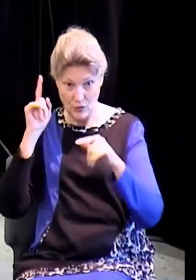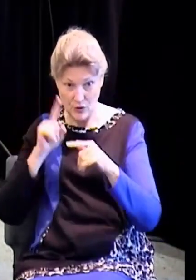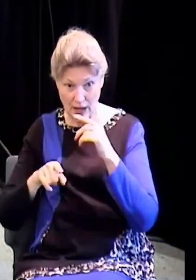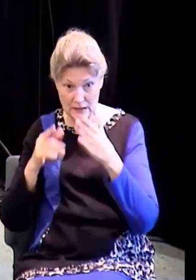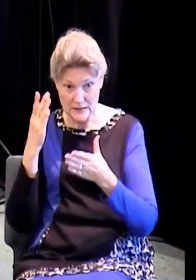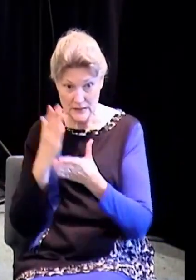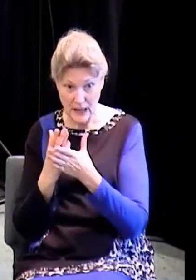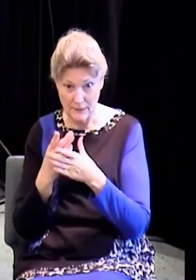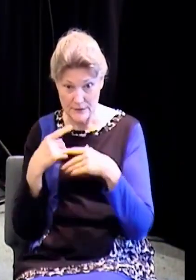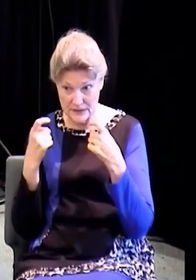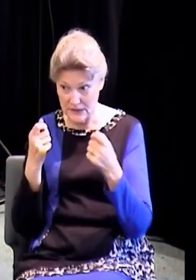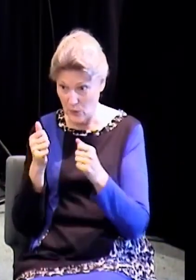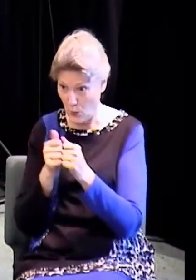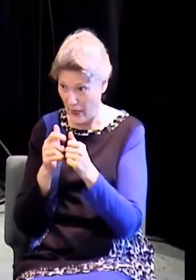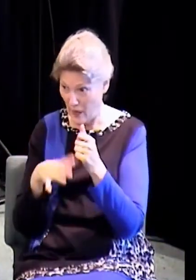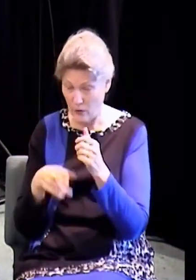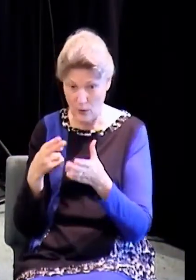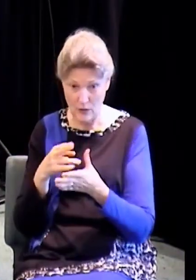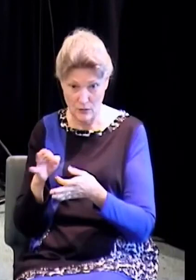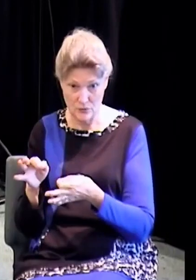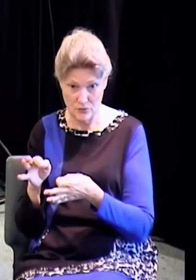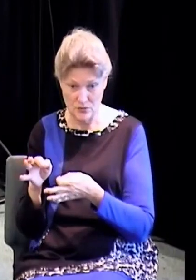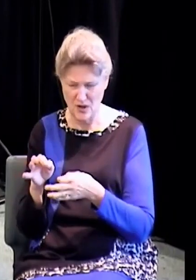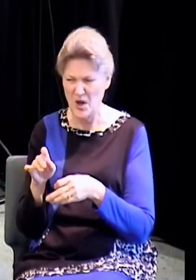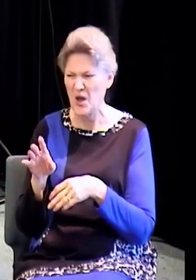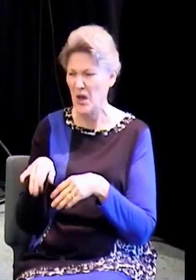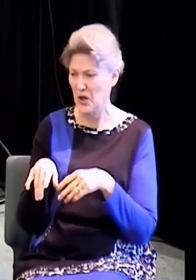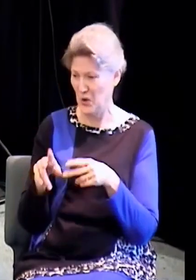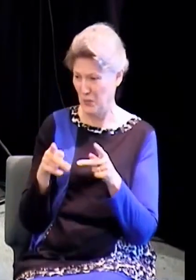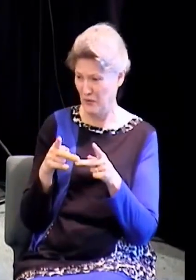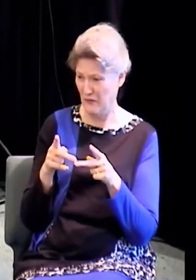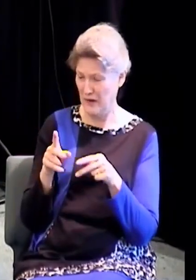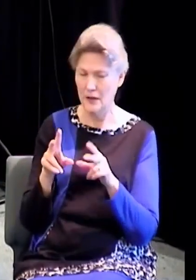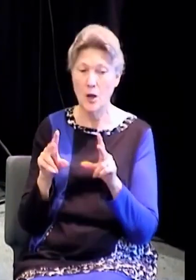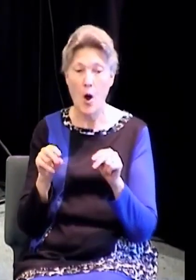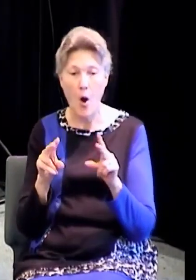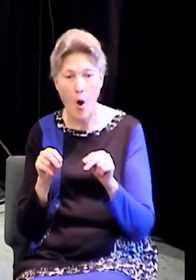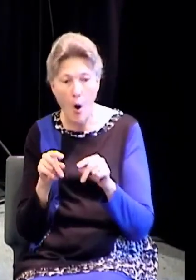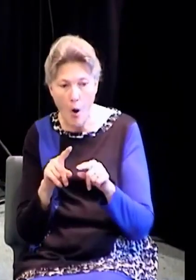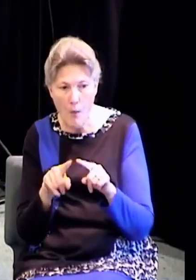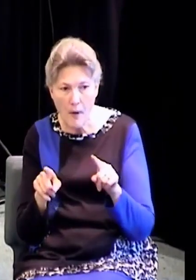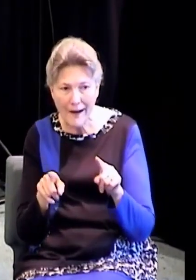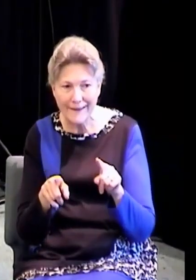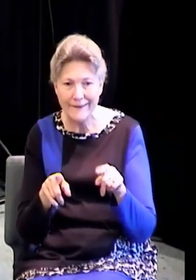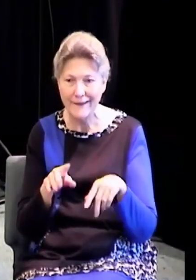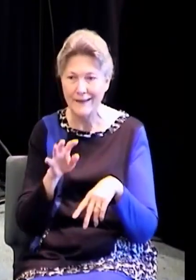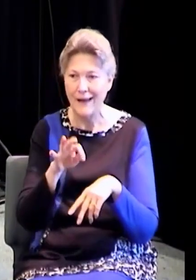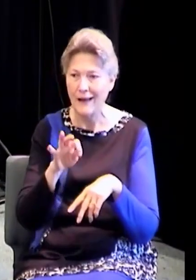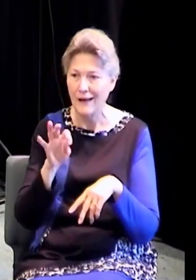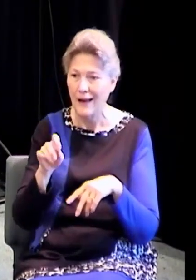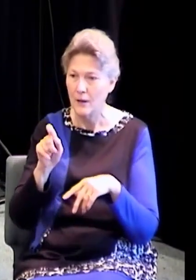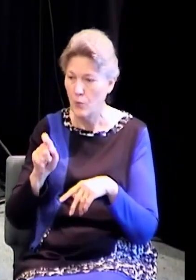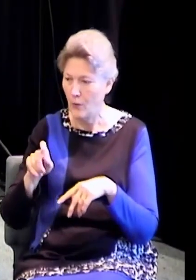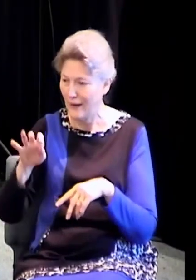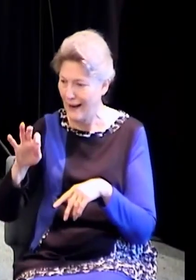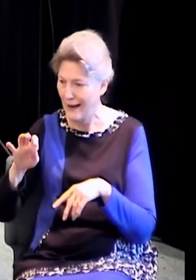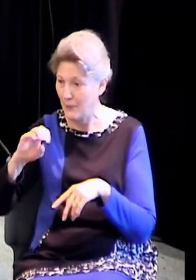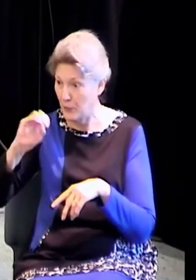stop. Well, are you saying you're perfect? No. But 99.9% of the time, before,